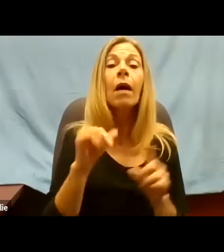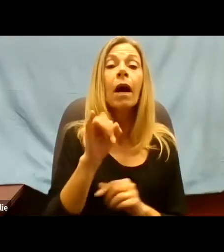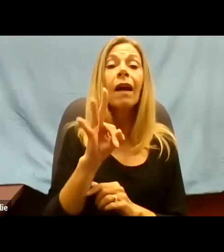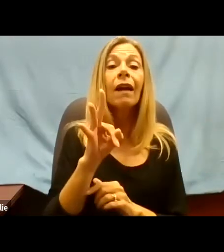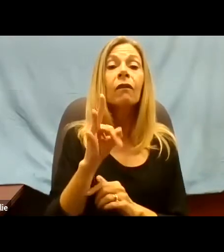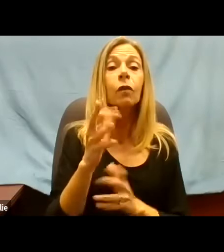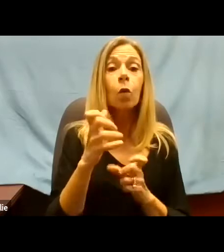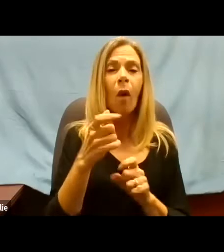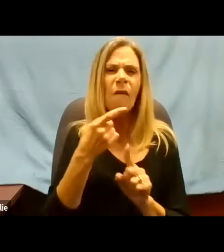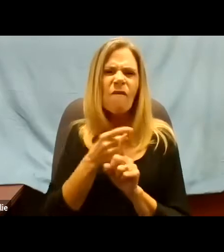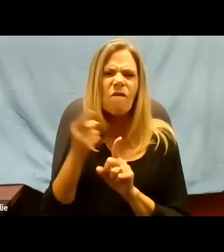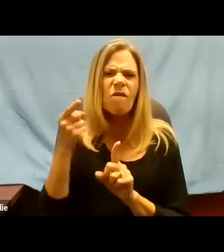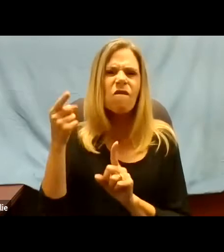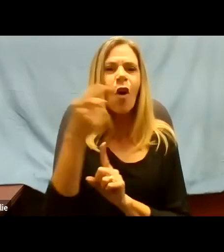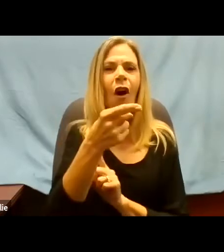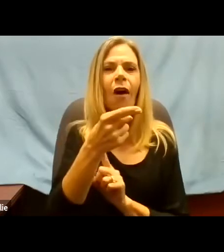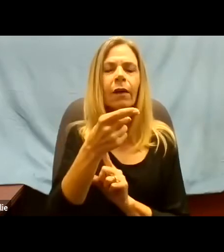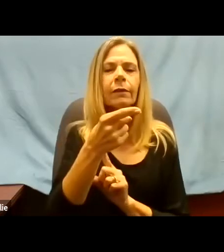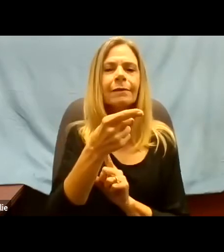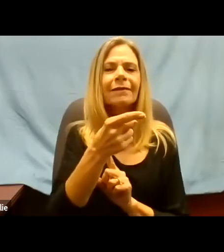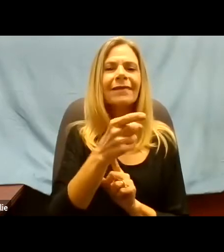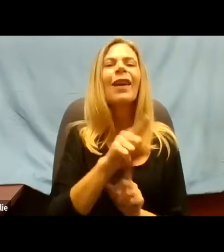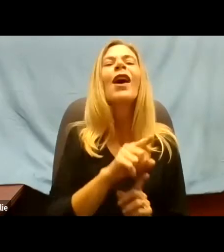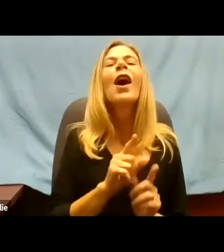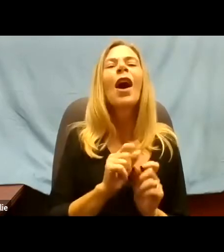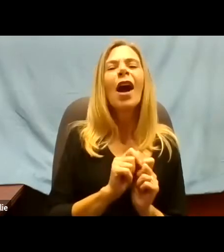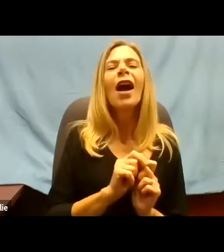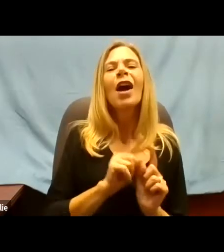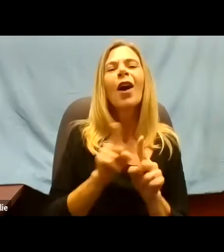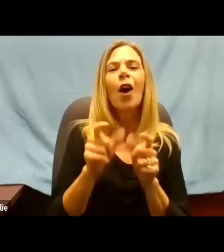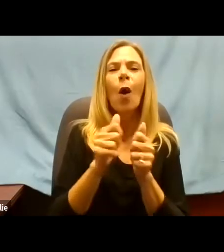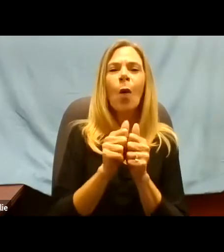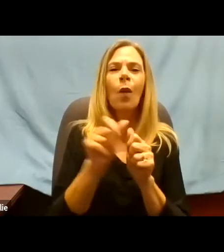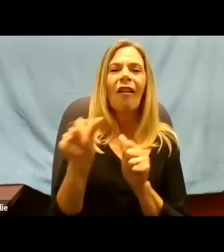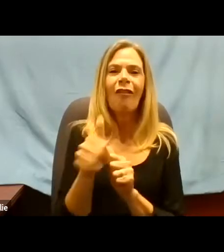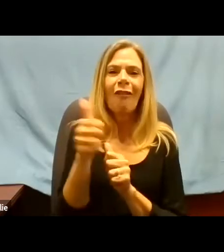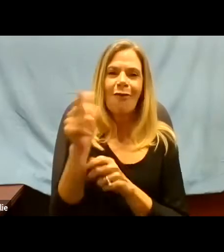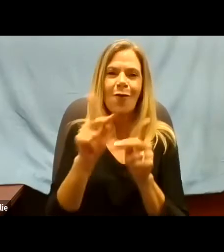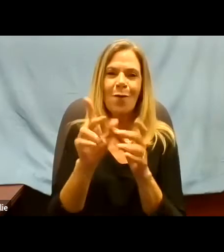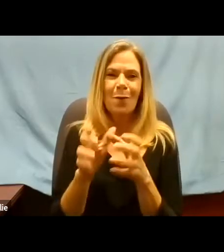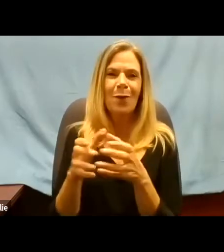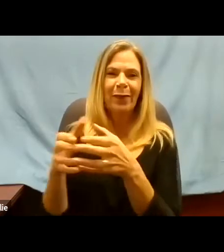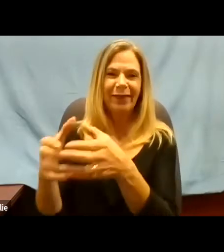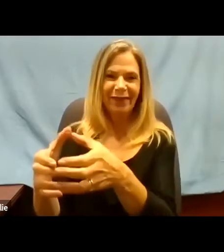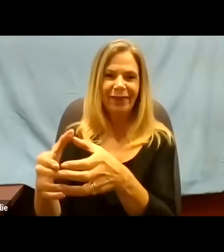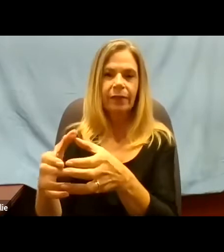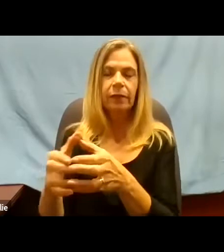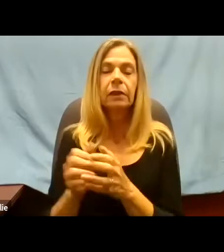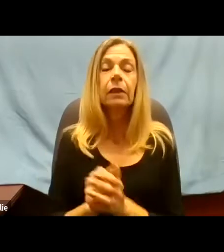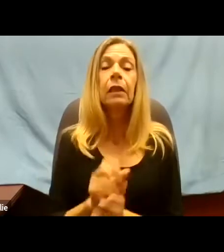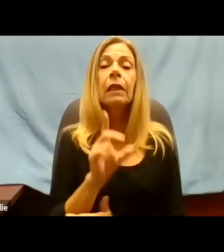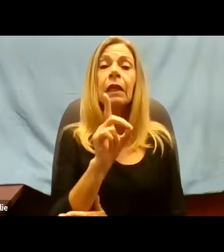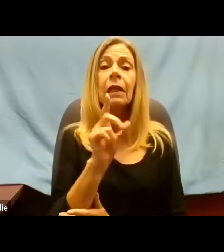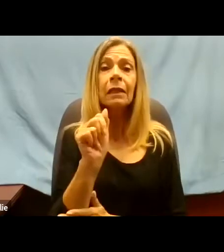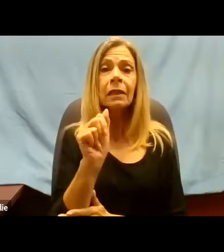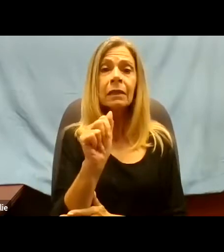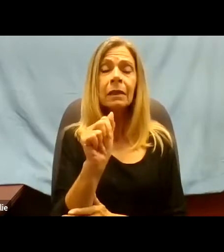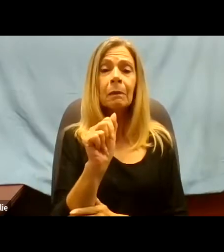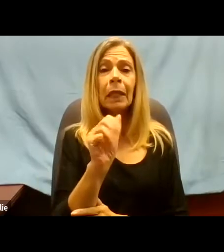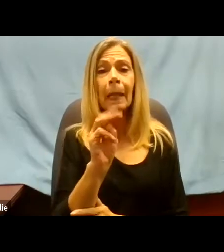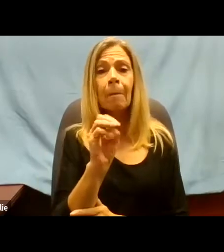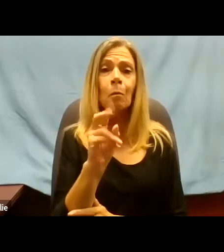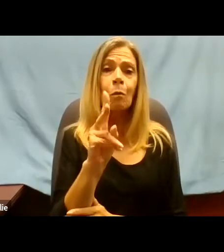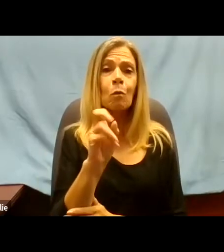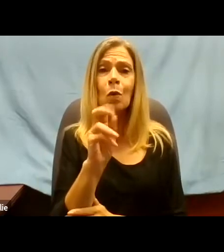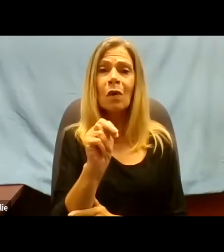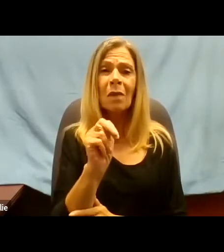go with others. The disability movement did not go fast. But